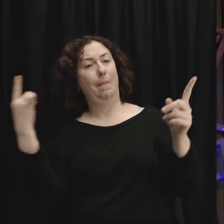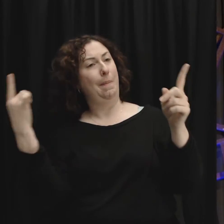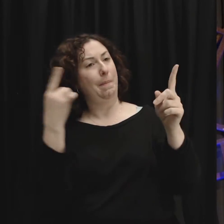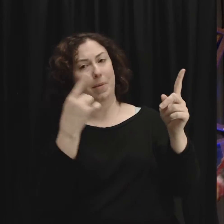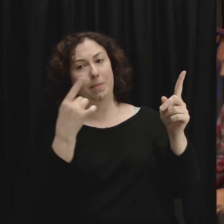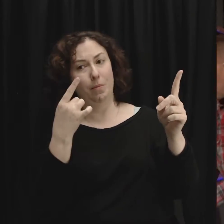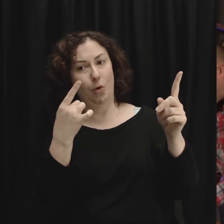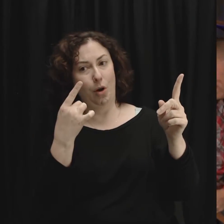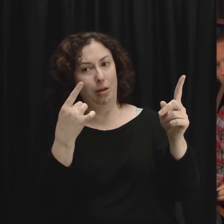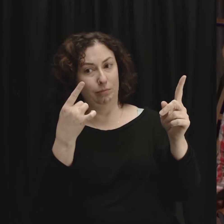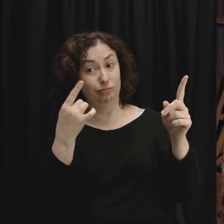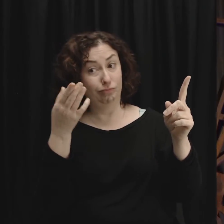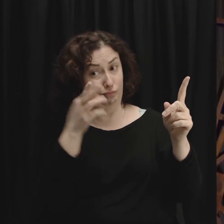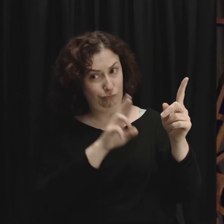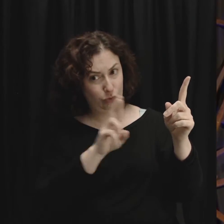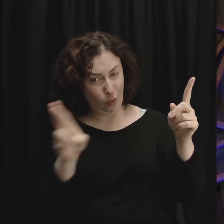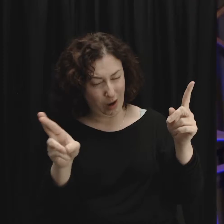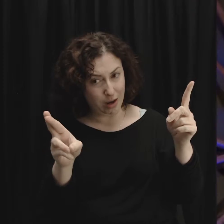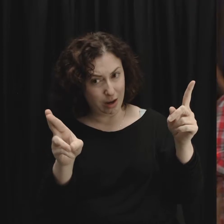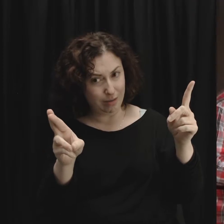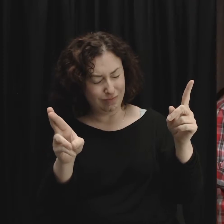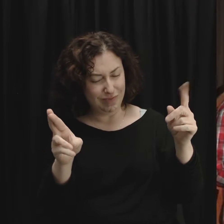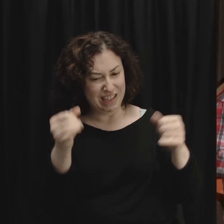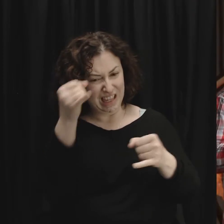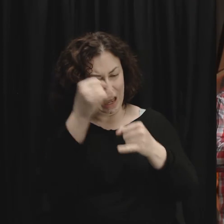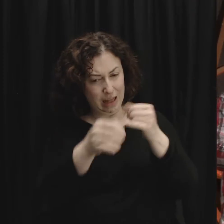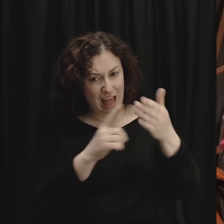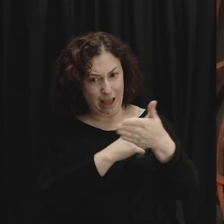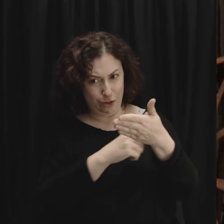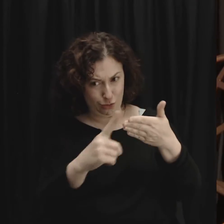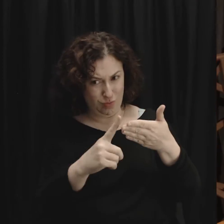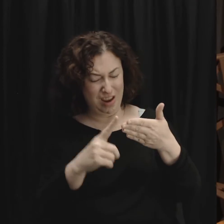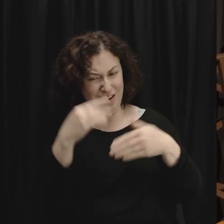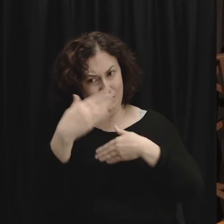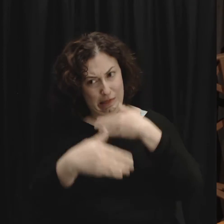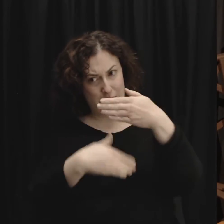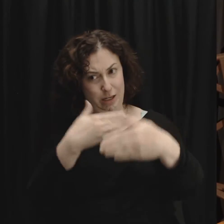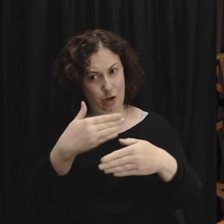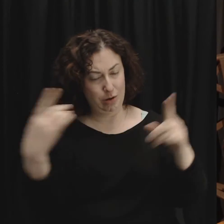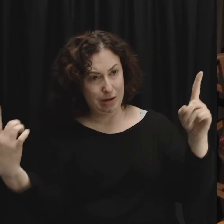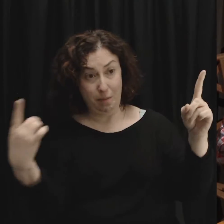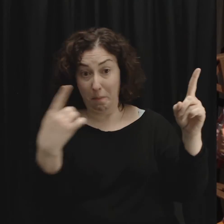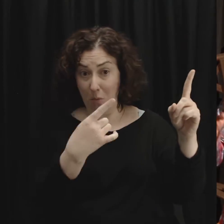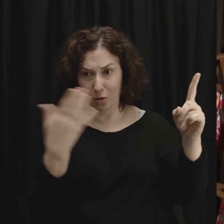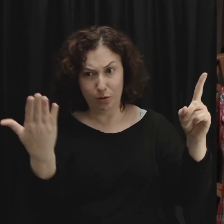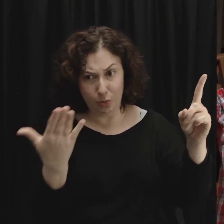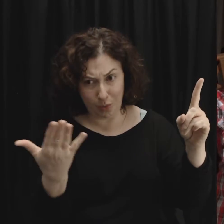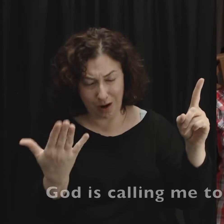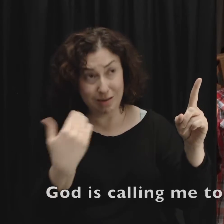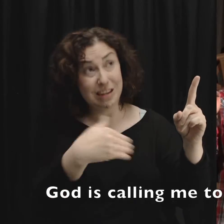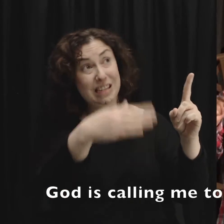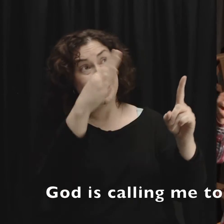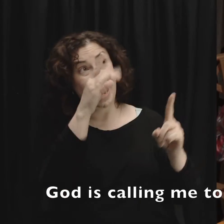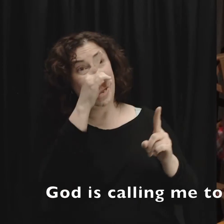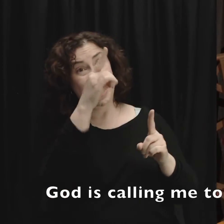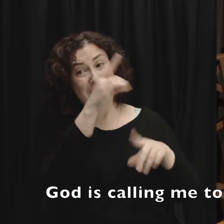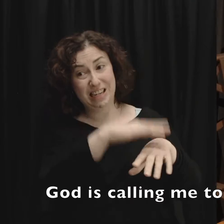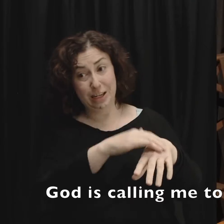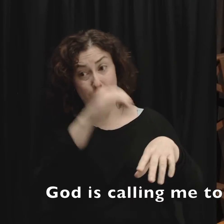Here it is. As we enter into this last week of emotional IQ, here's the main point I want to share with you today. God is calling me